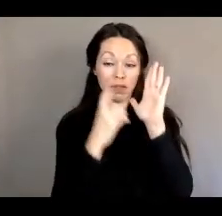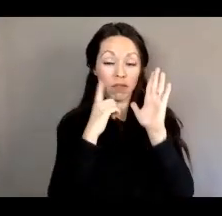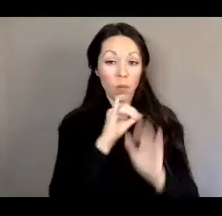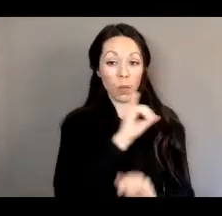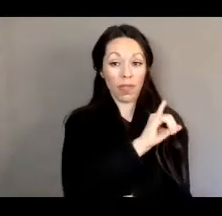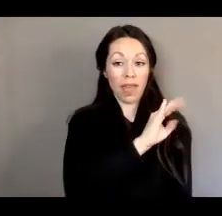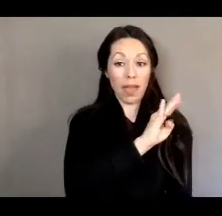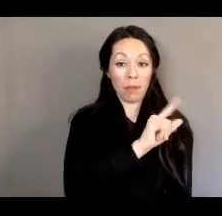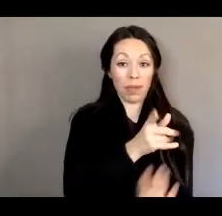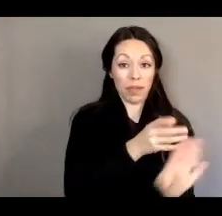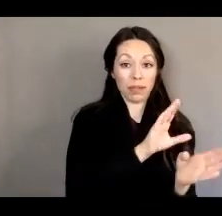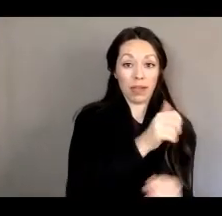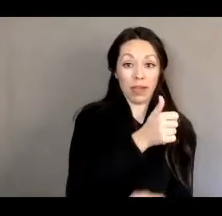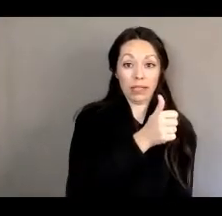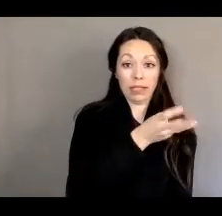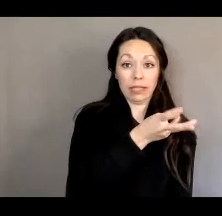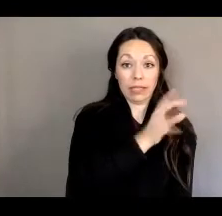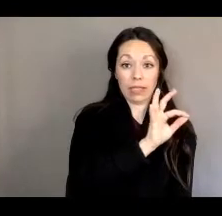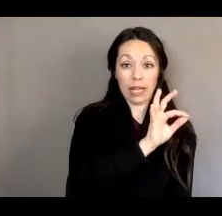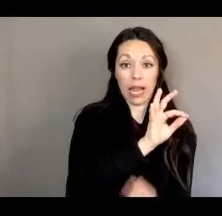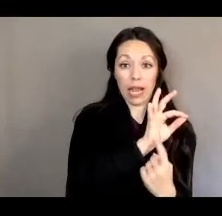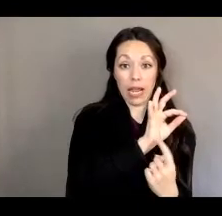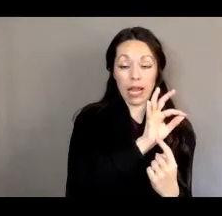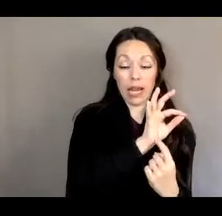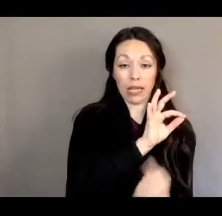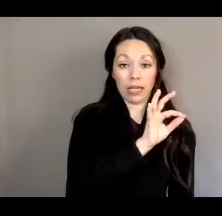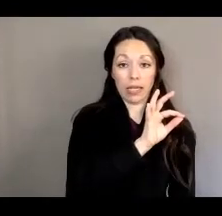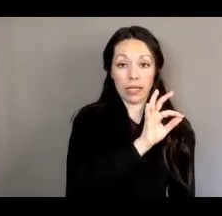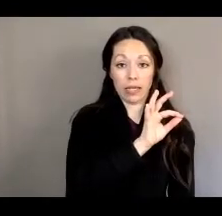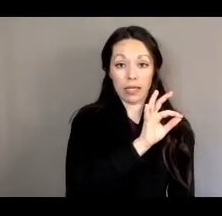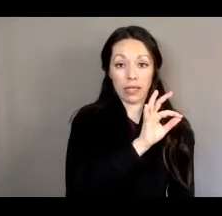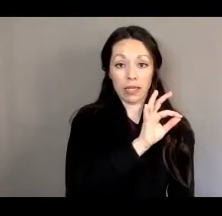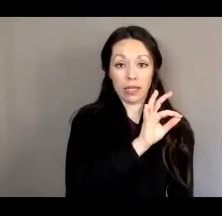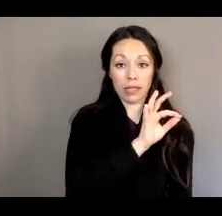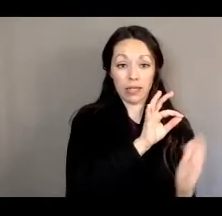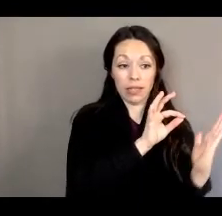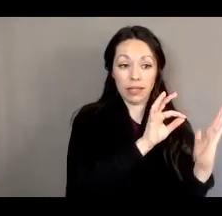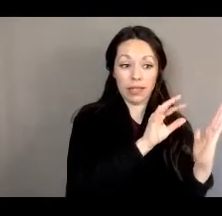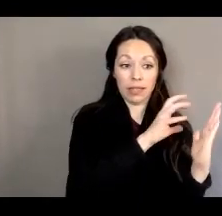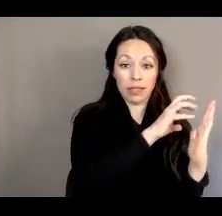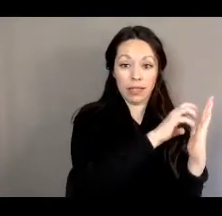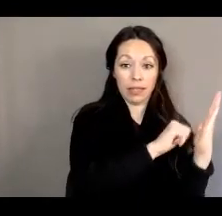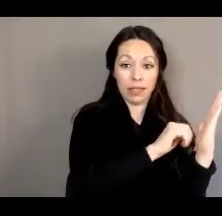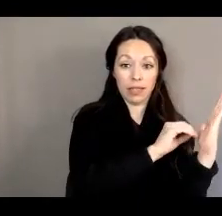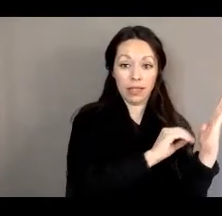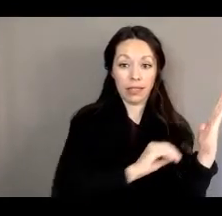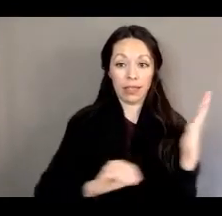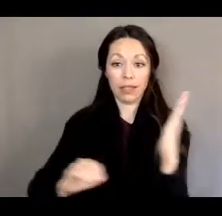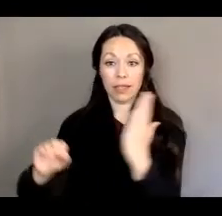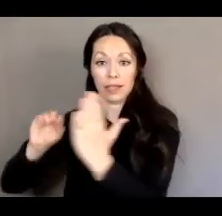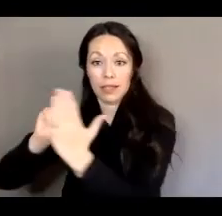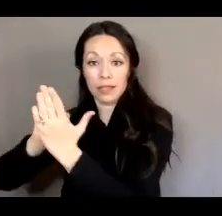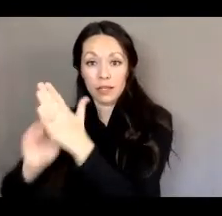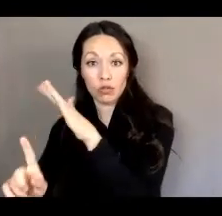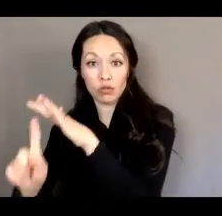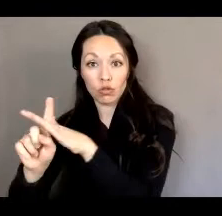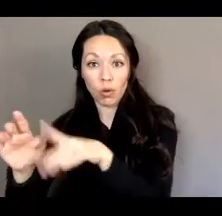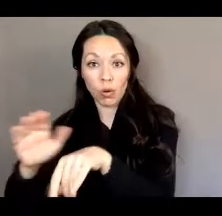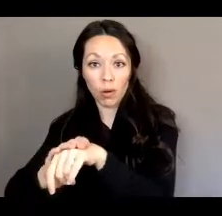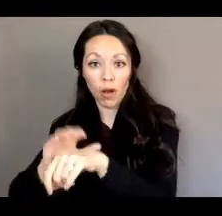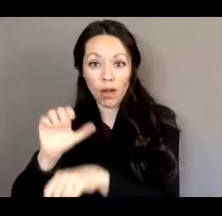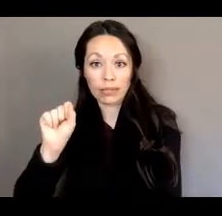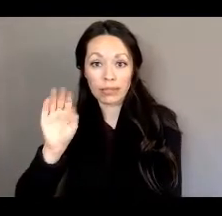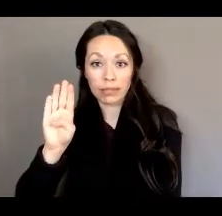found itself on Senate bill 1485.